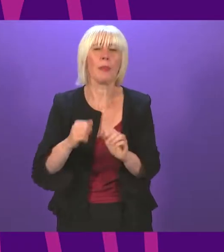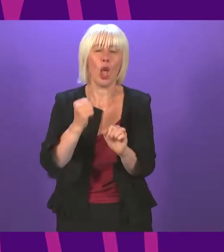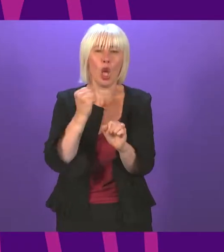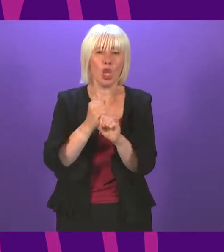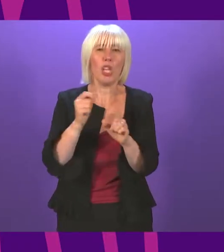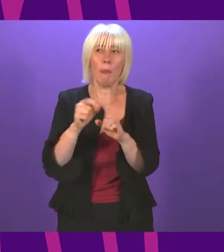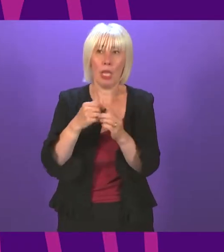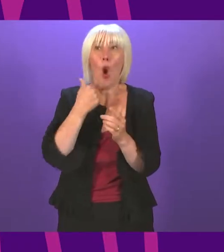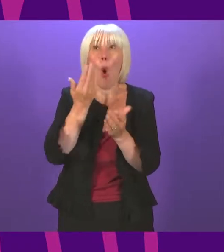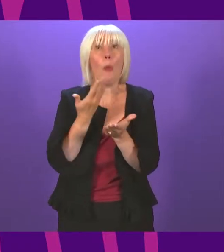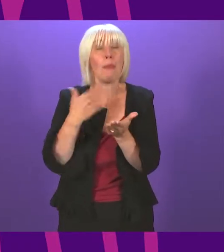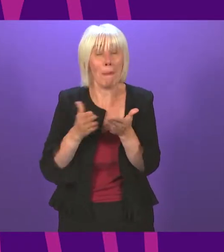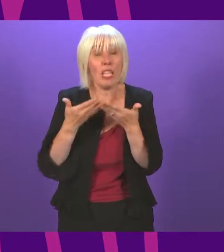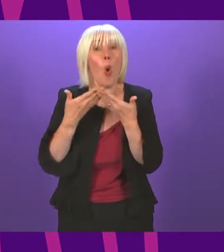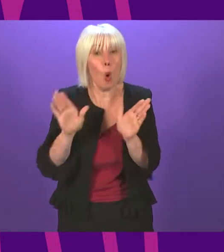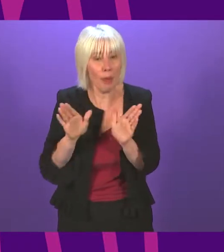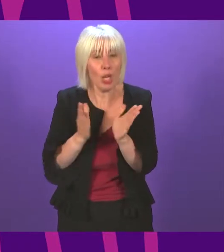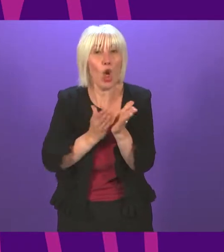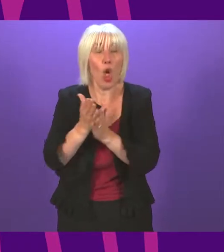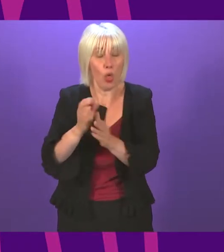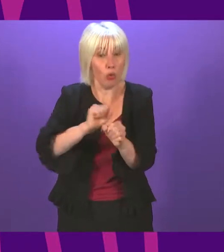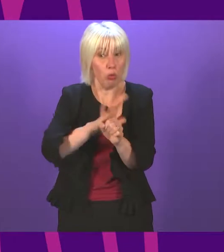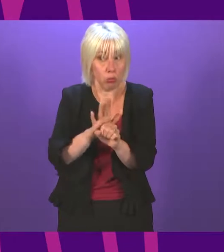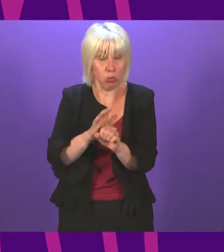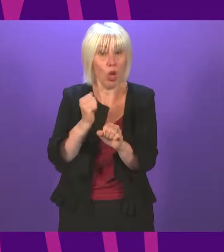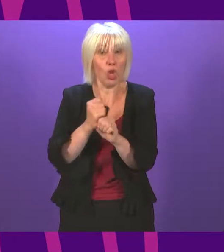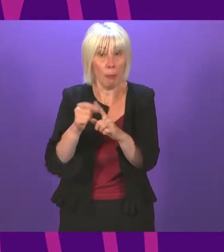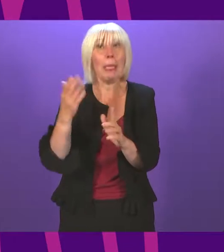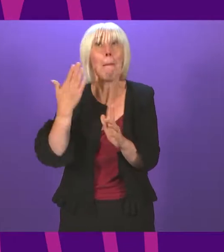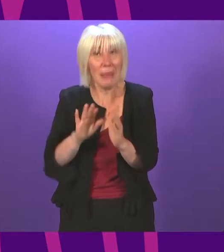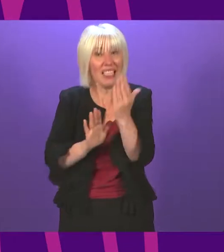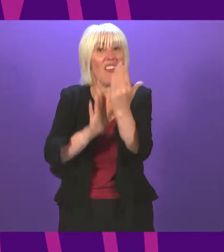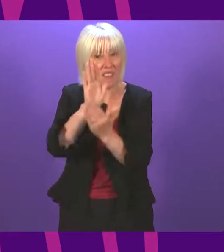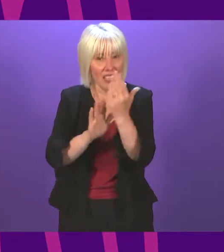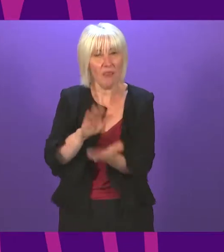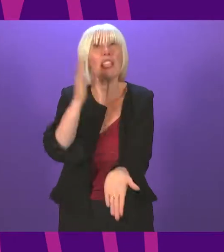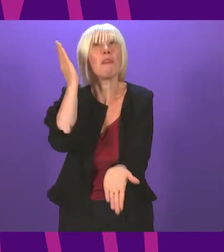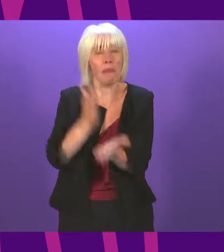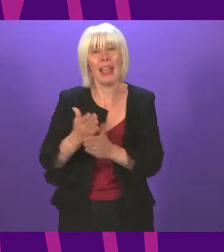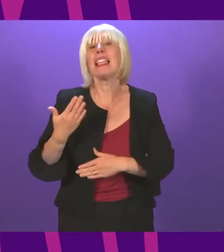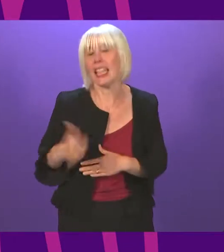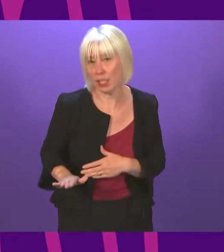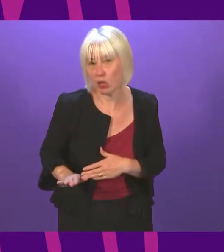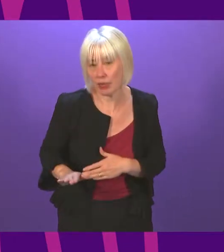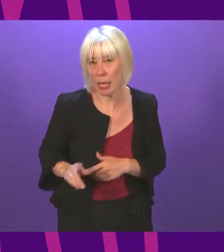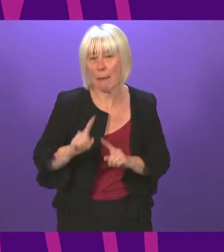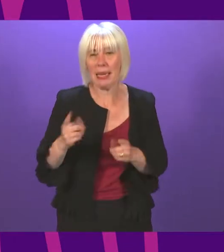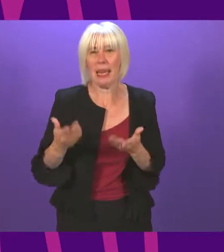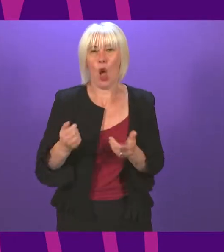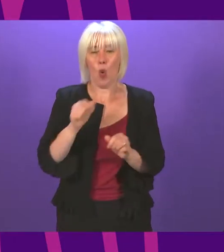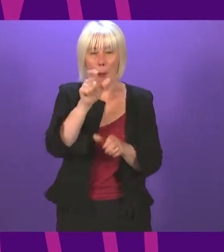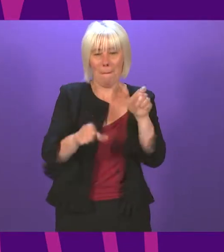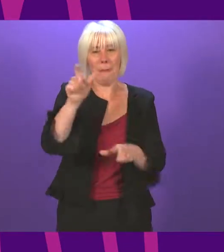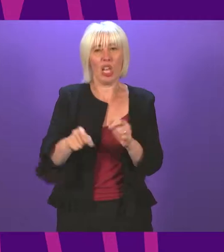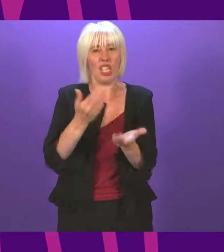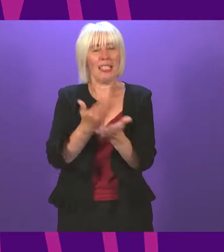open and throughout the pandemic GPs have held face-to-face appointments when clinically necessary. Due to rising patient demand, GPs are